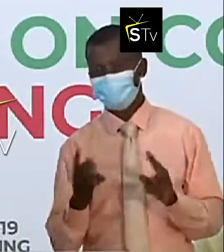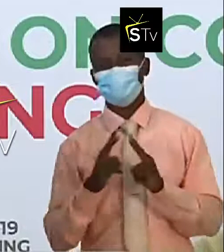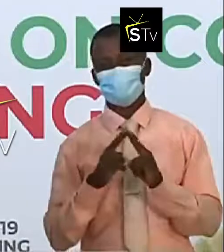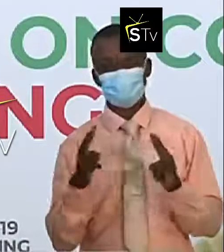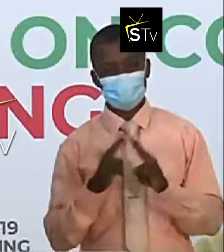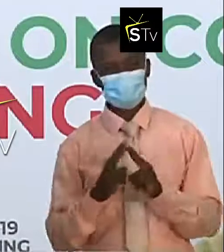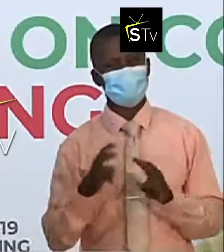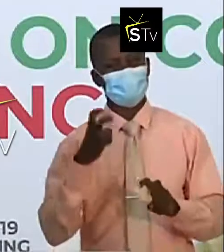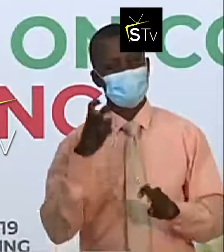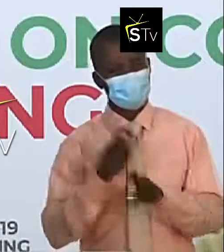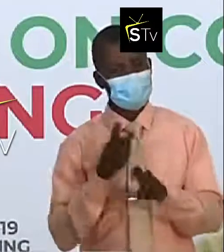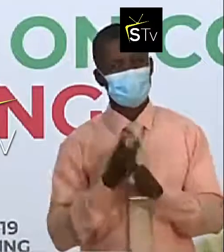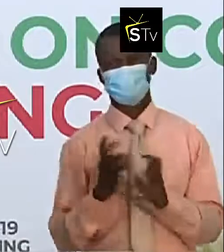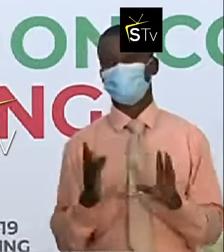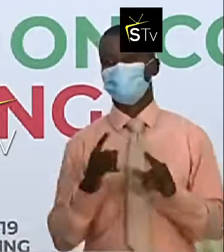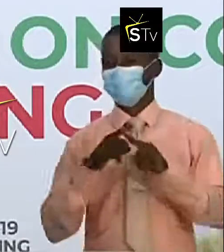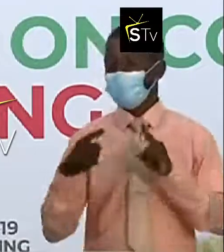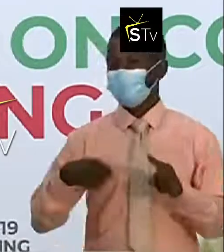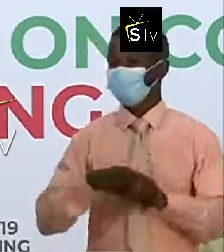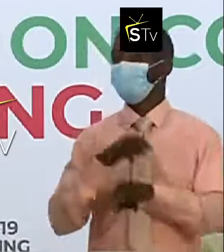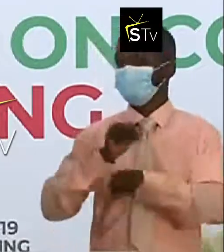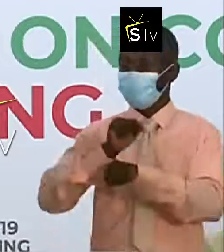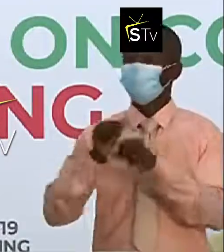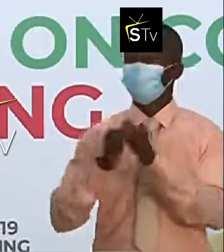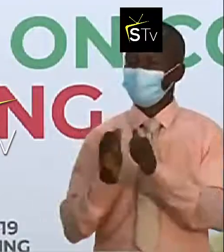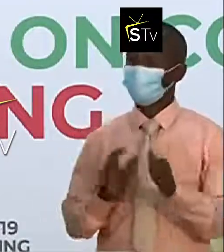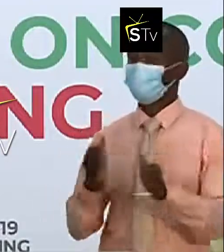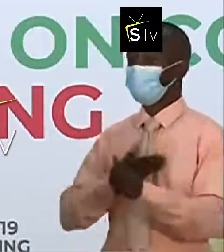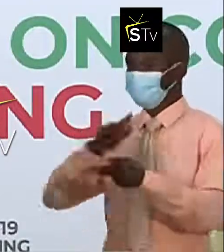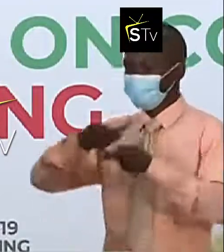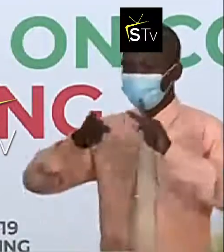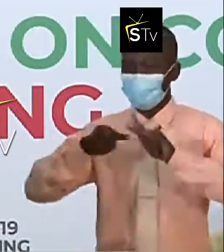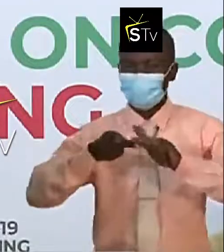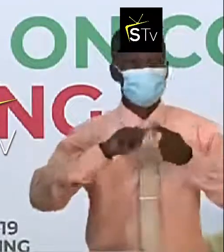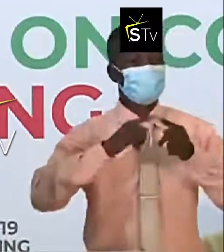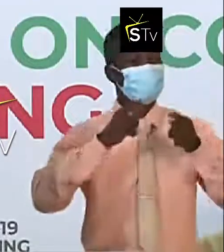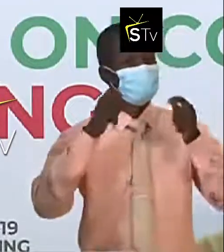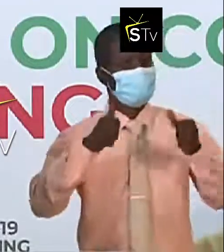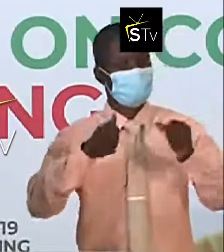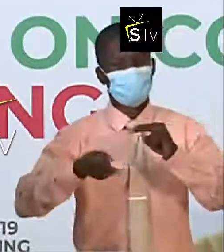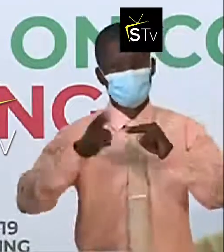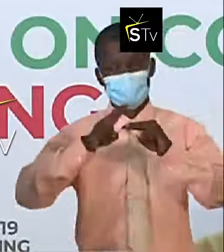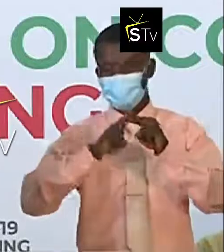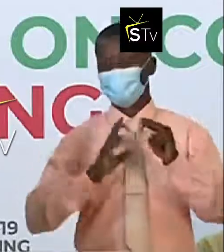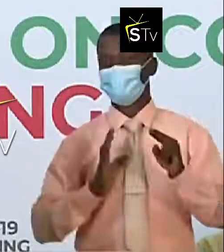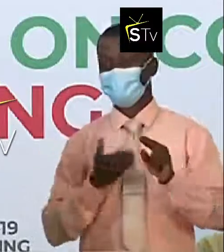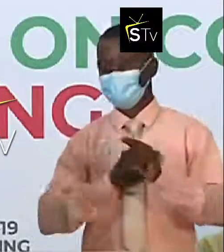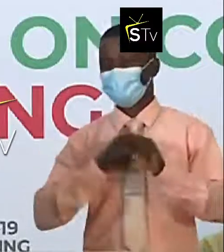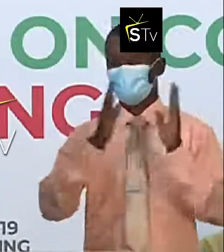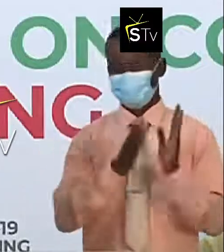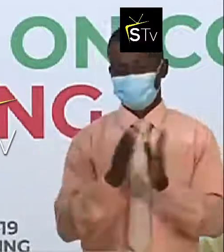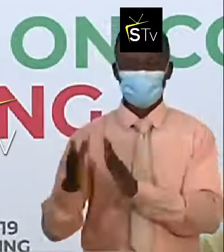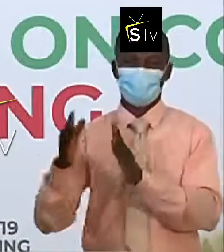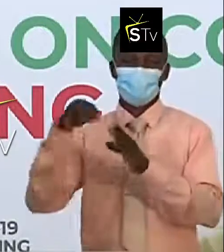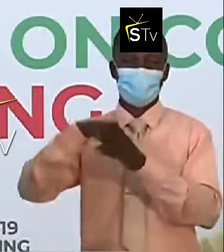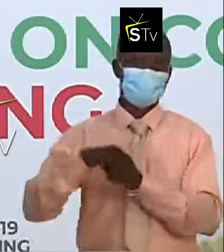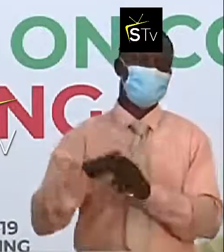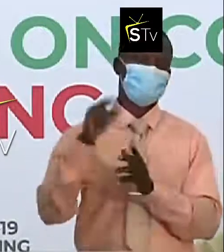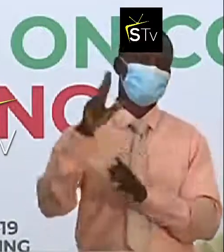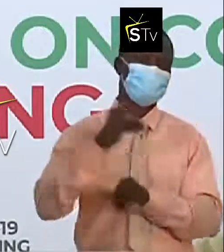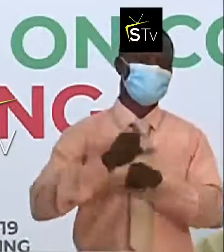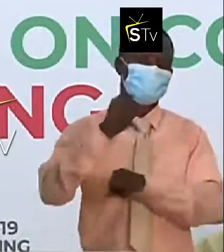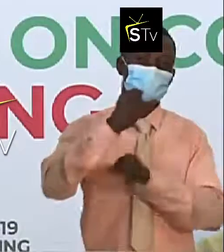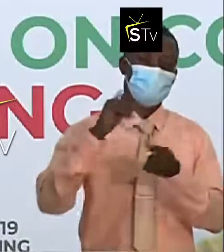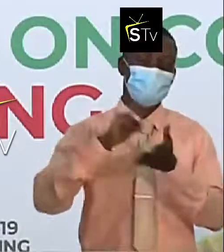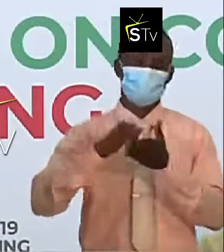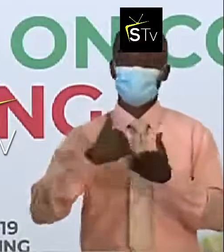endeavor. But we're working with our partners now to scale our sequencing. The three institutions that have significant sequencing